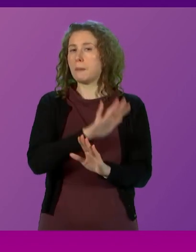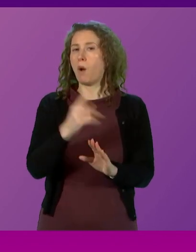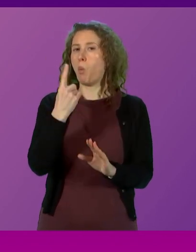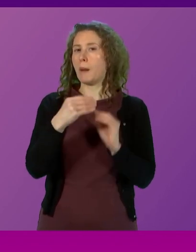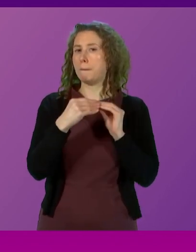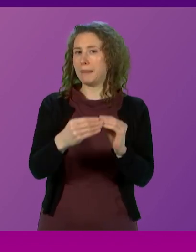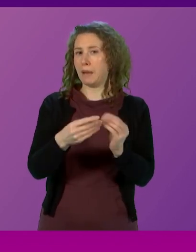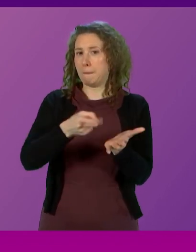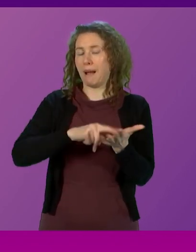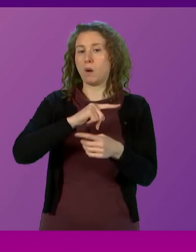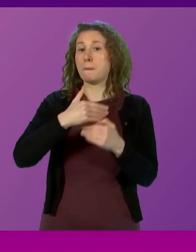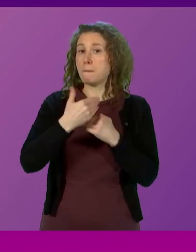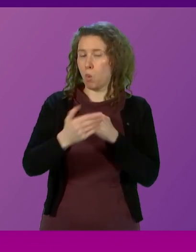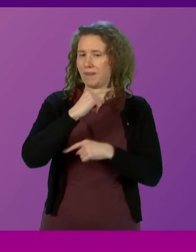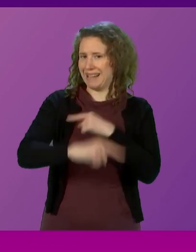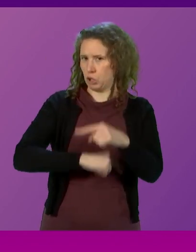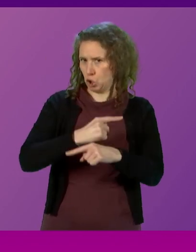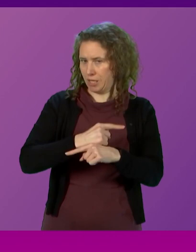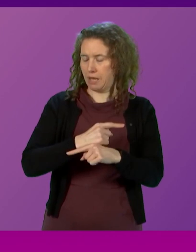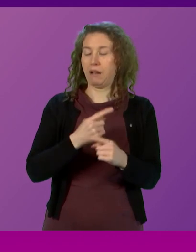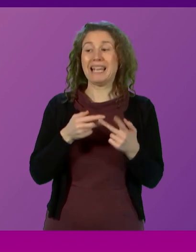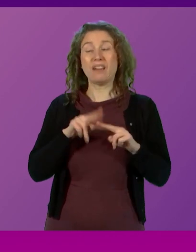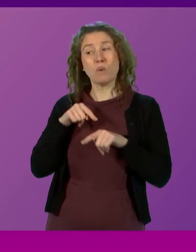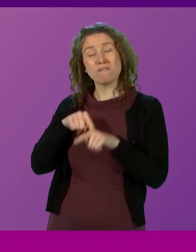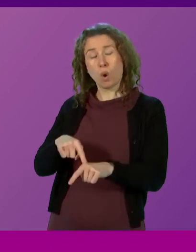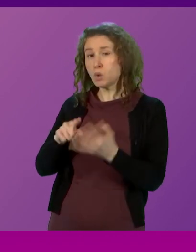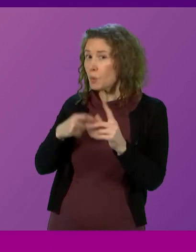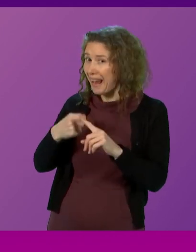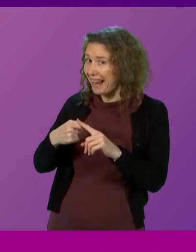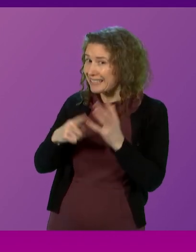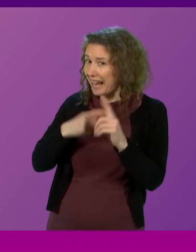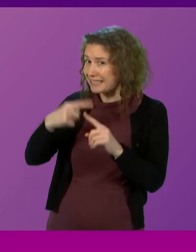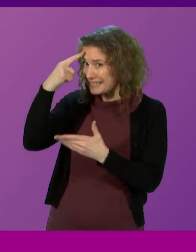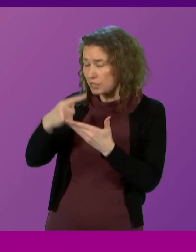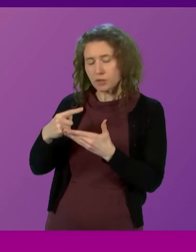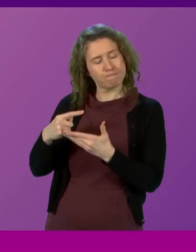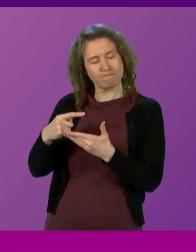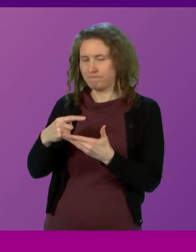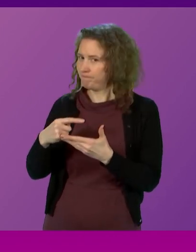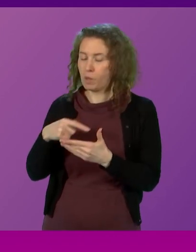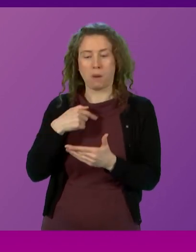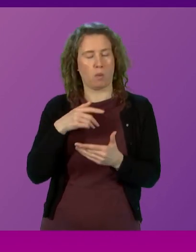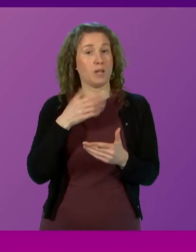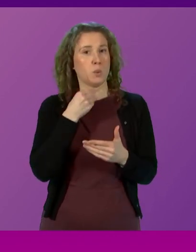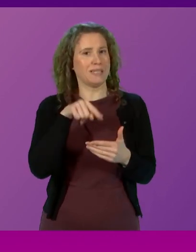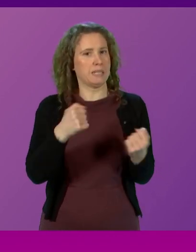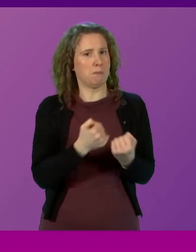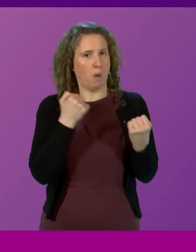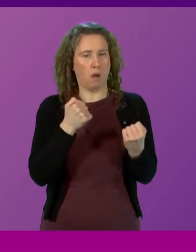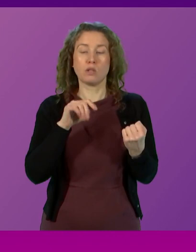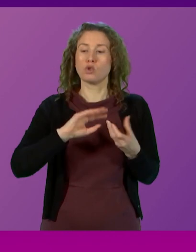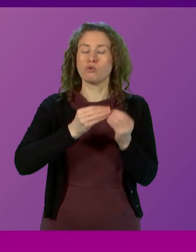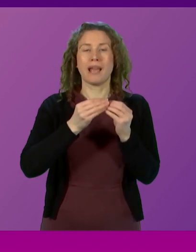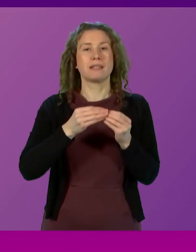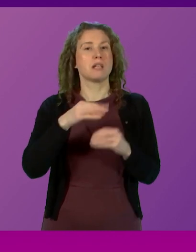more next year than if we had followed UK tax decisions. We have also used these powers in creating a social security